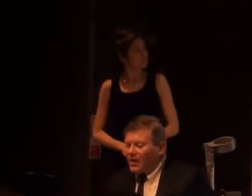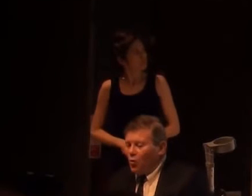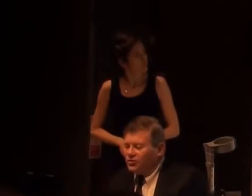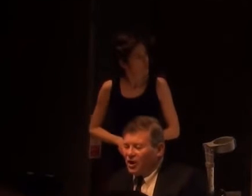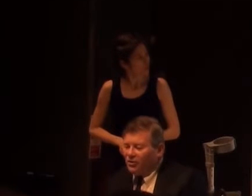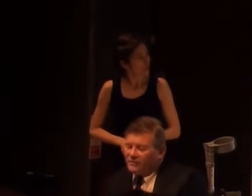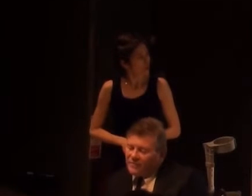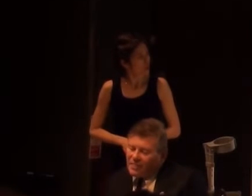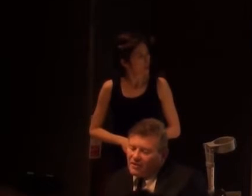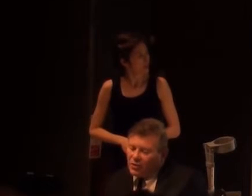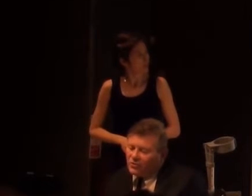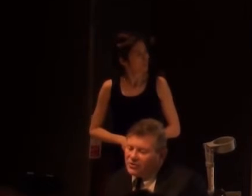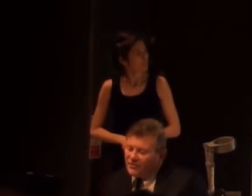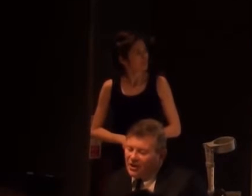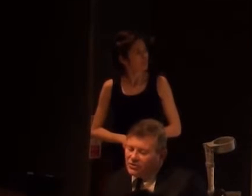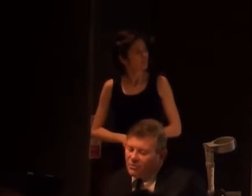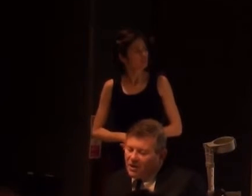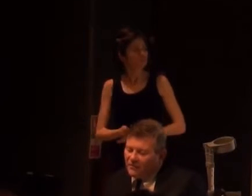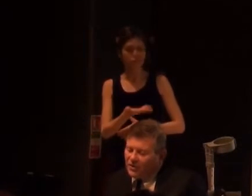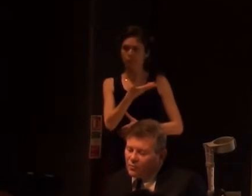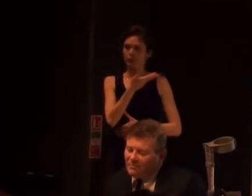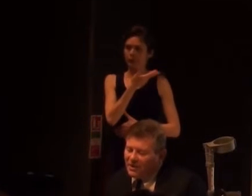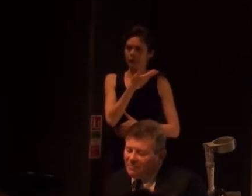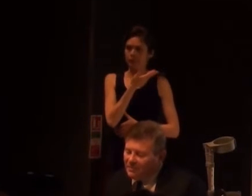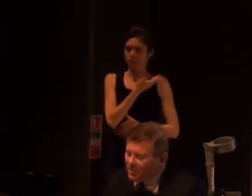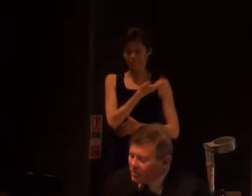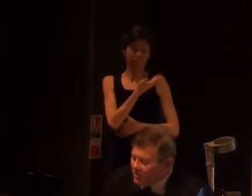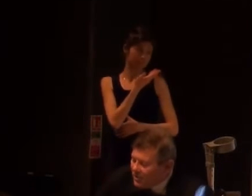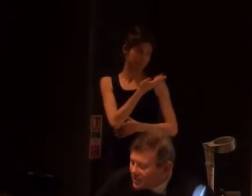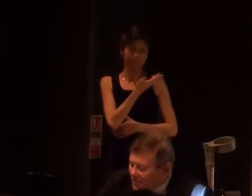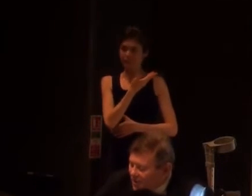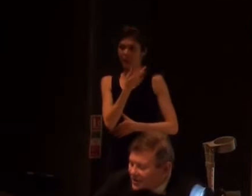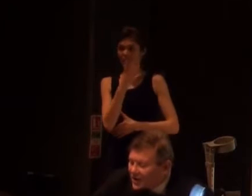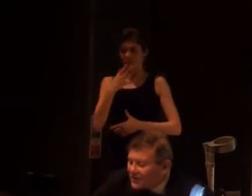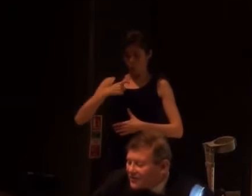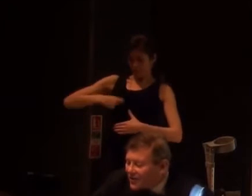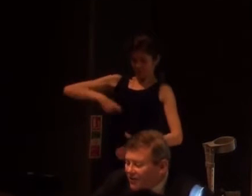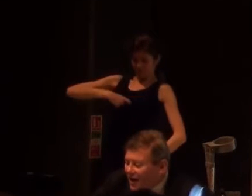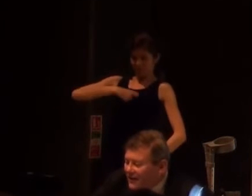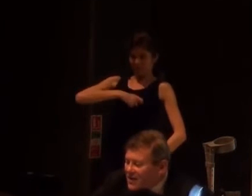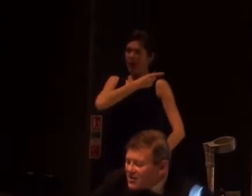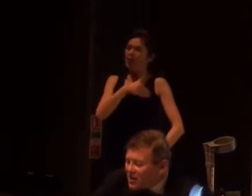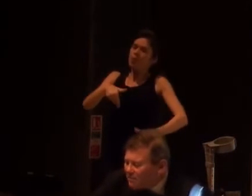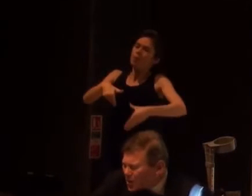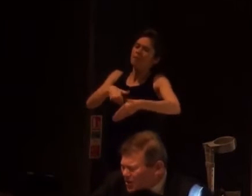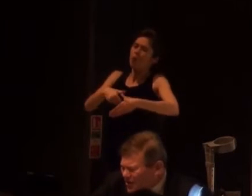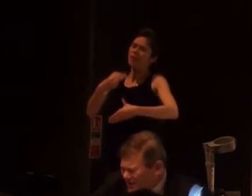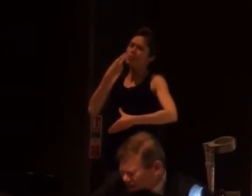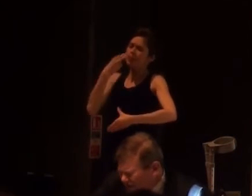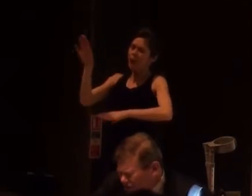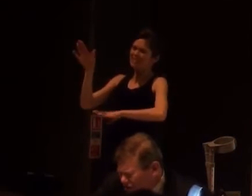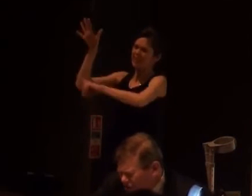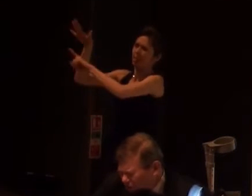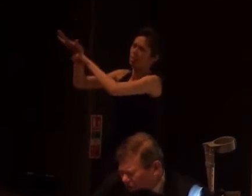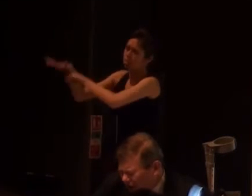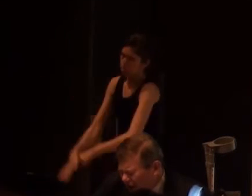And also, of course, part of those one million people who were the burden in the Third Reich. So the burden is